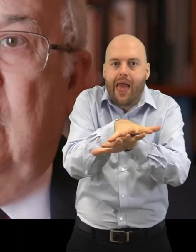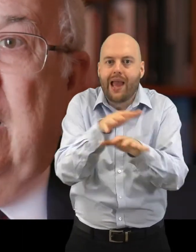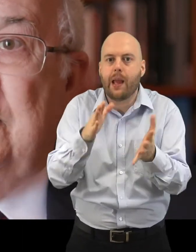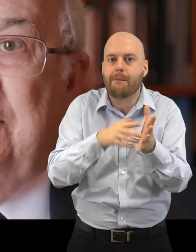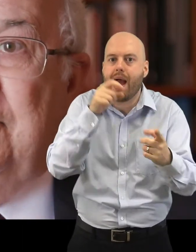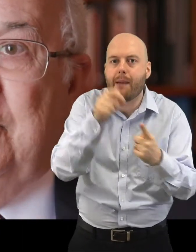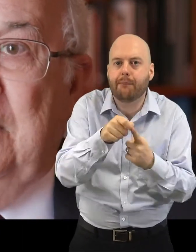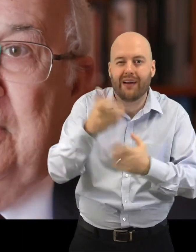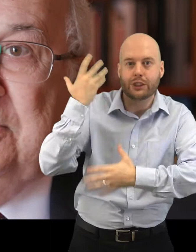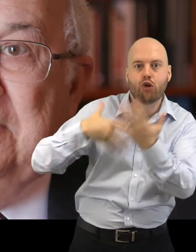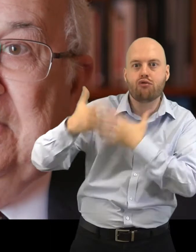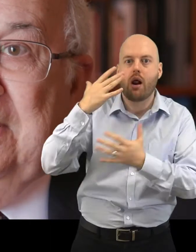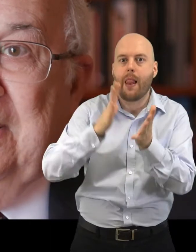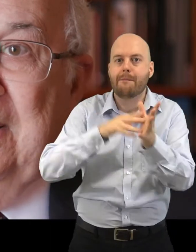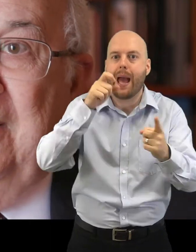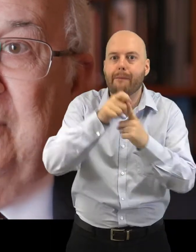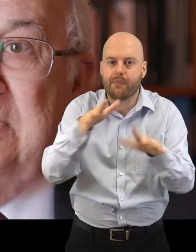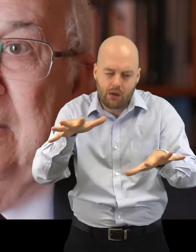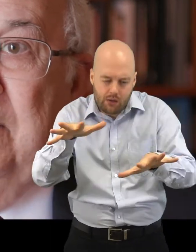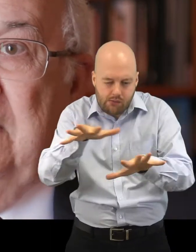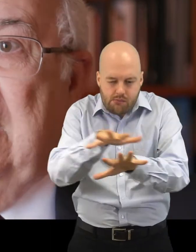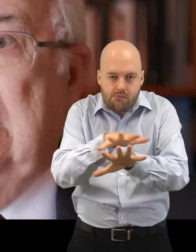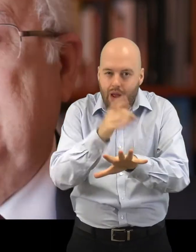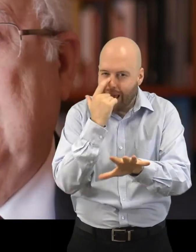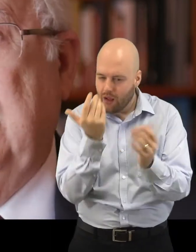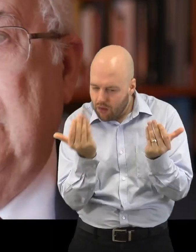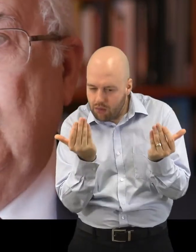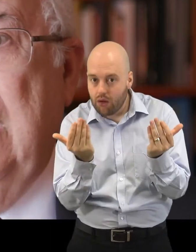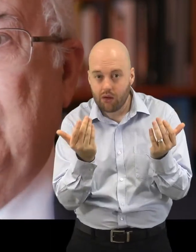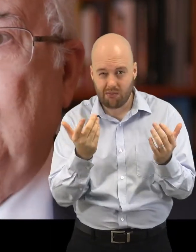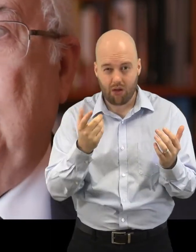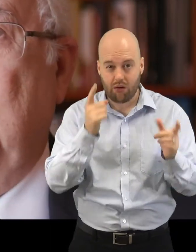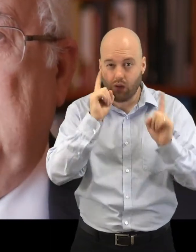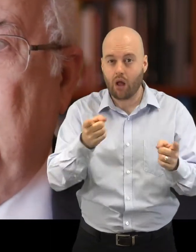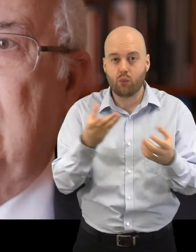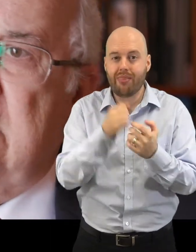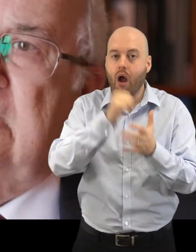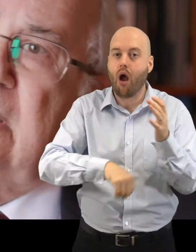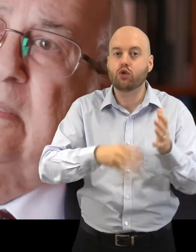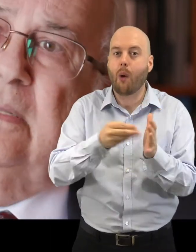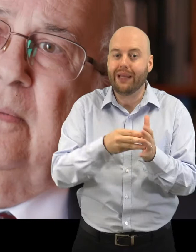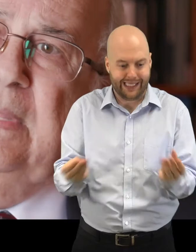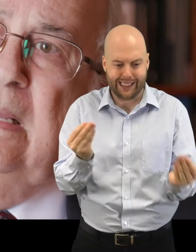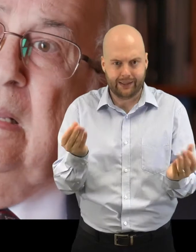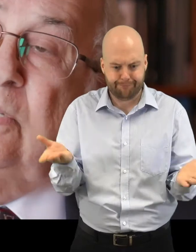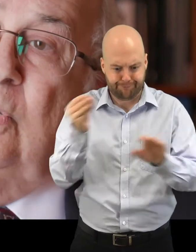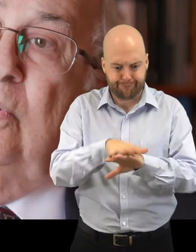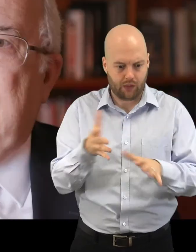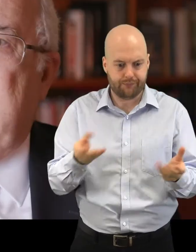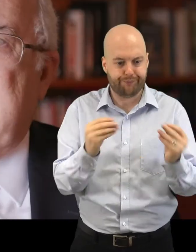maps of different periods of the same item that we can do now, we couldn't do before, etc., etc. So libraries